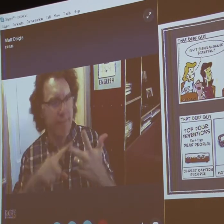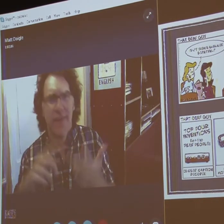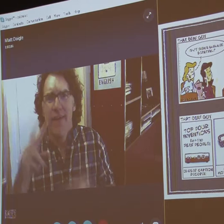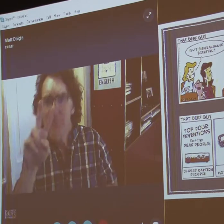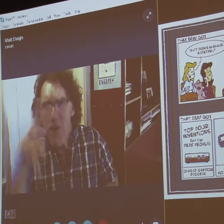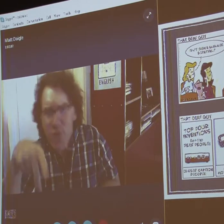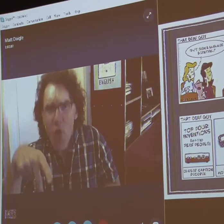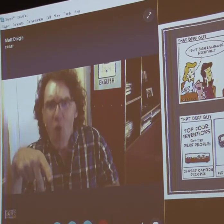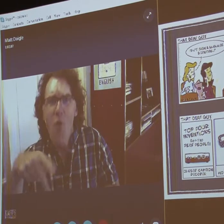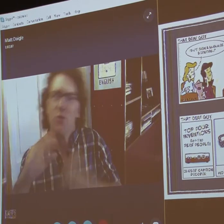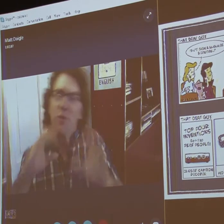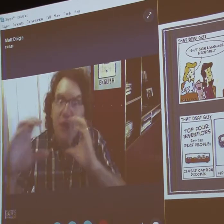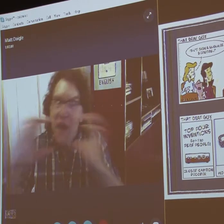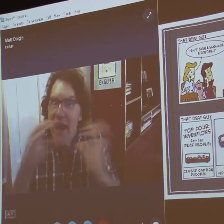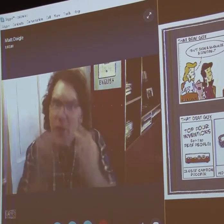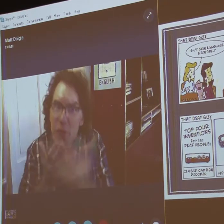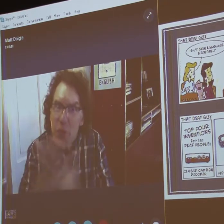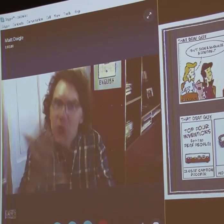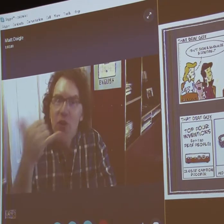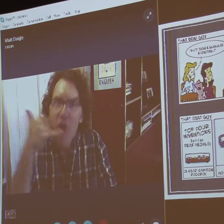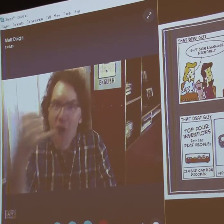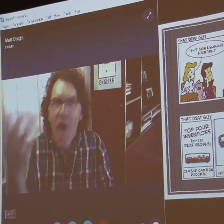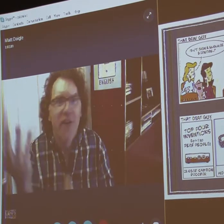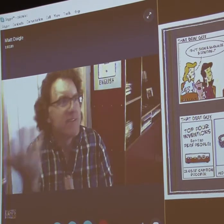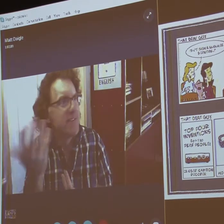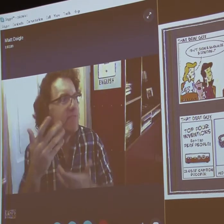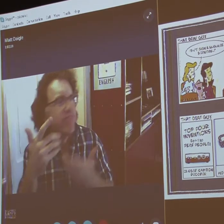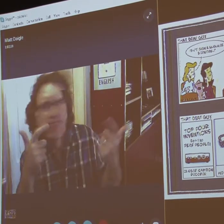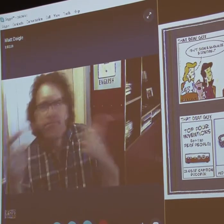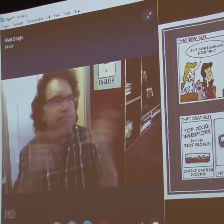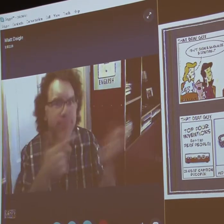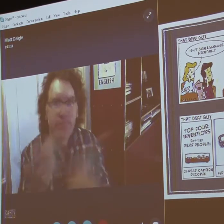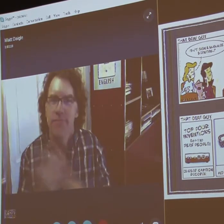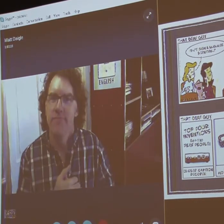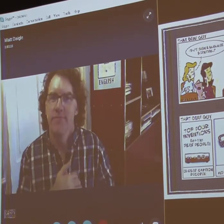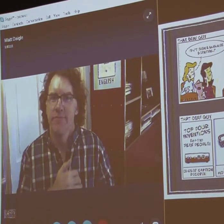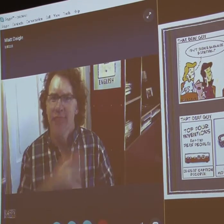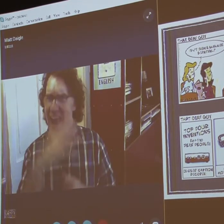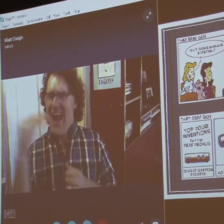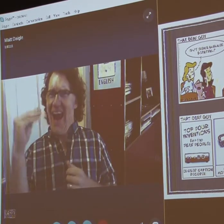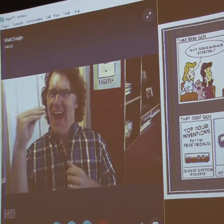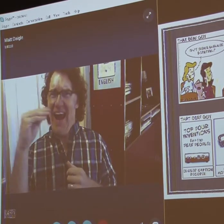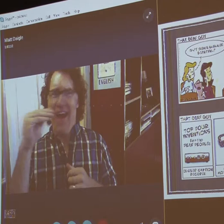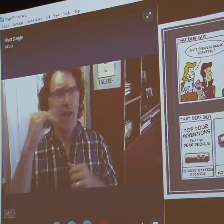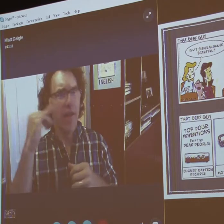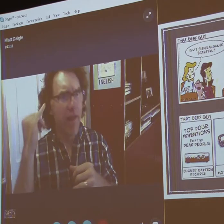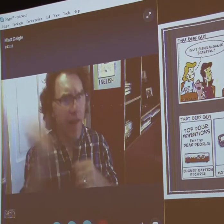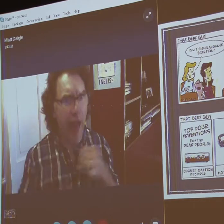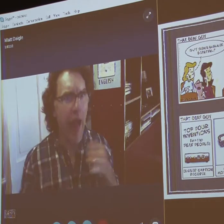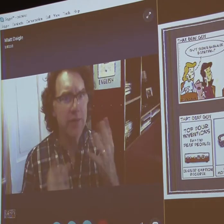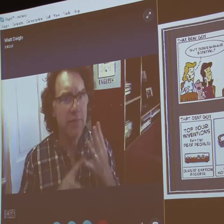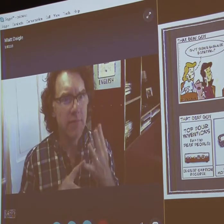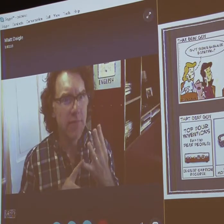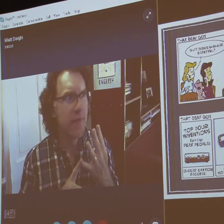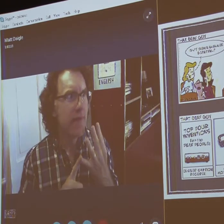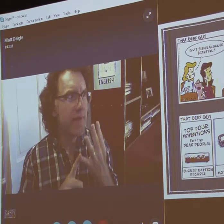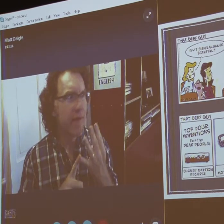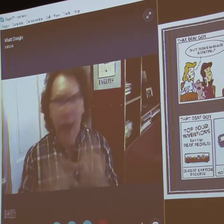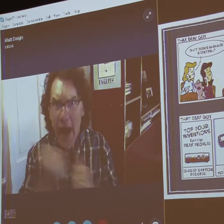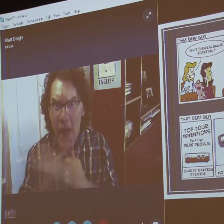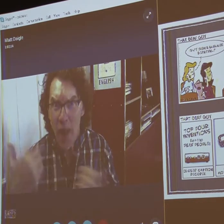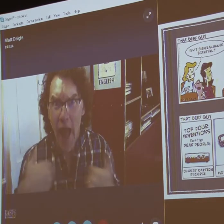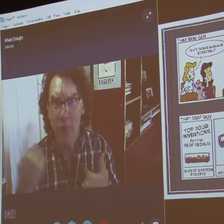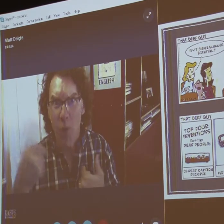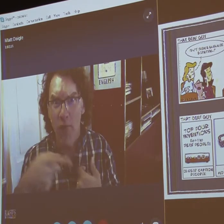one another. And video phones, being able to make a phone call and use our own language. And then, of course,